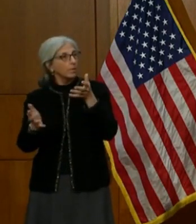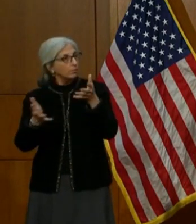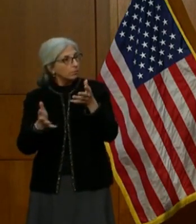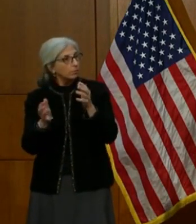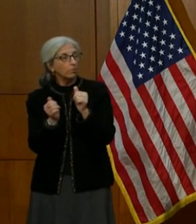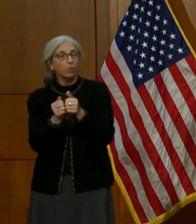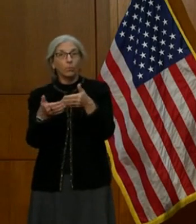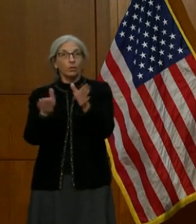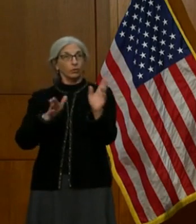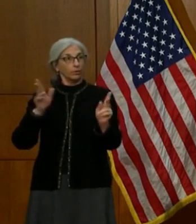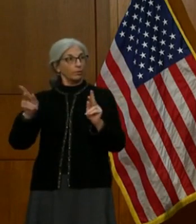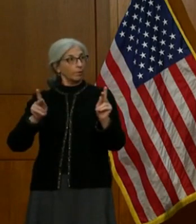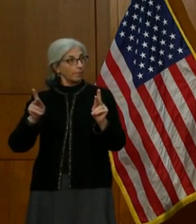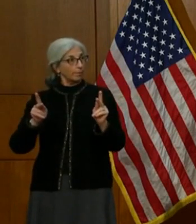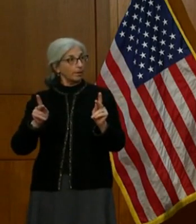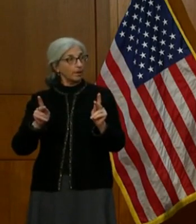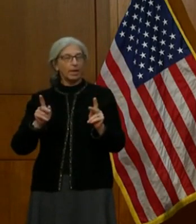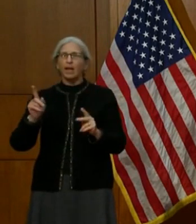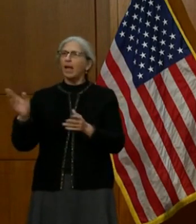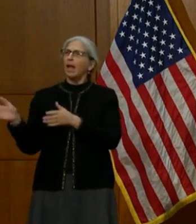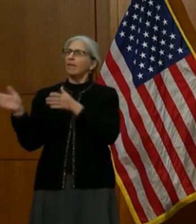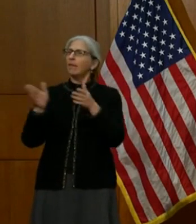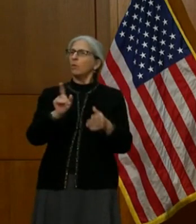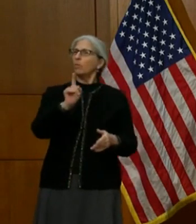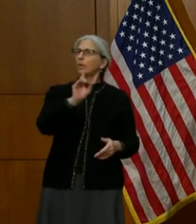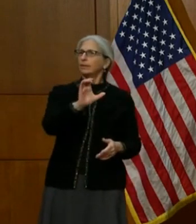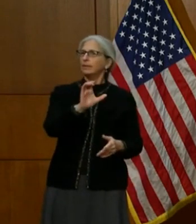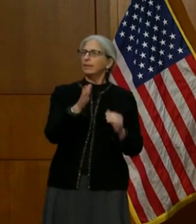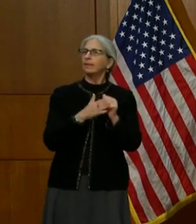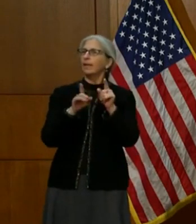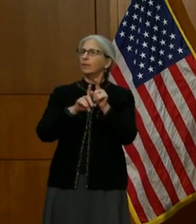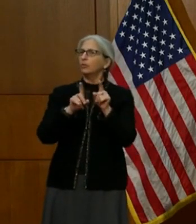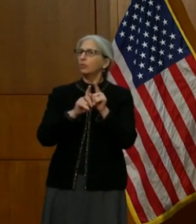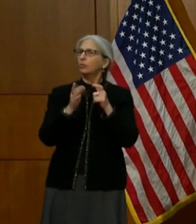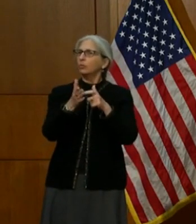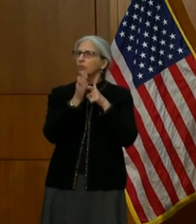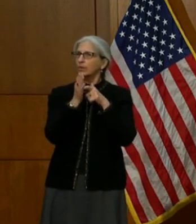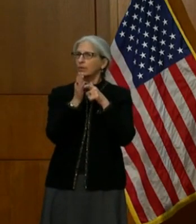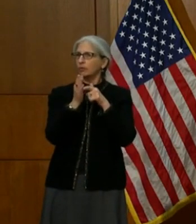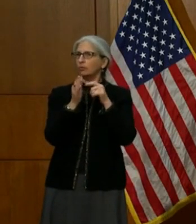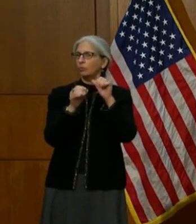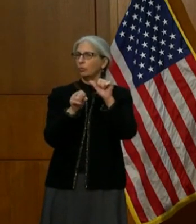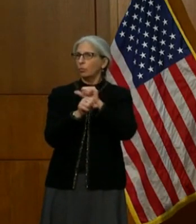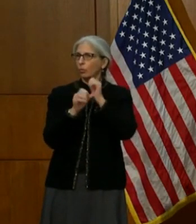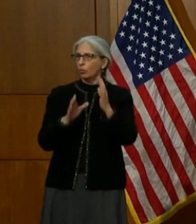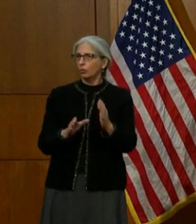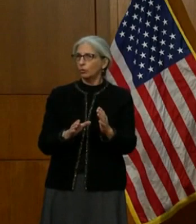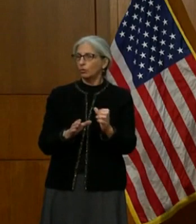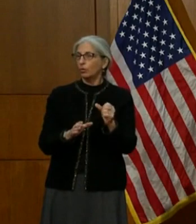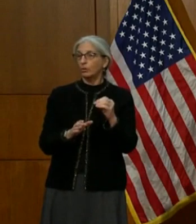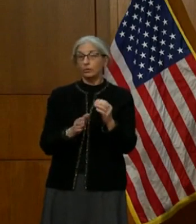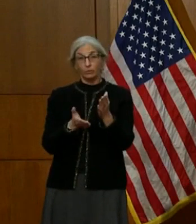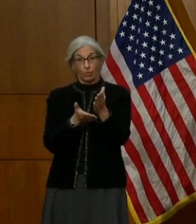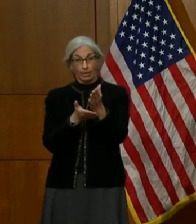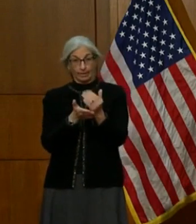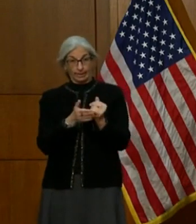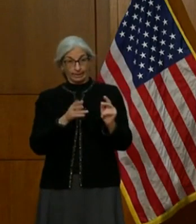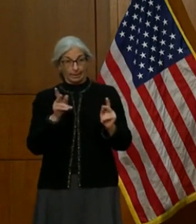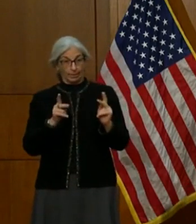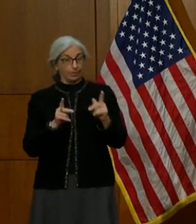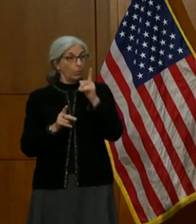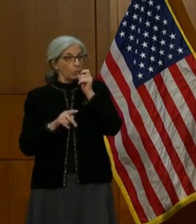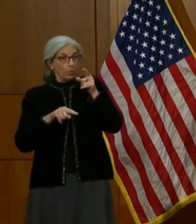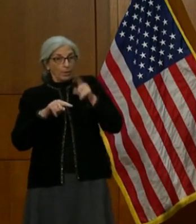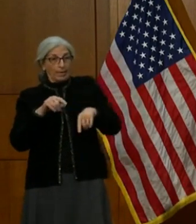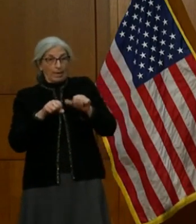other. And then those that are in 1C, the essential worker group also, it's the subgroup of those workers that can't do it